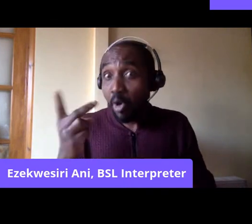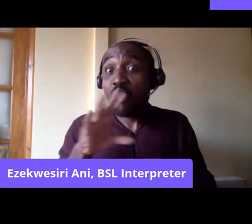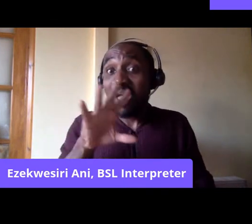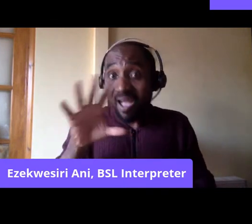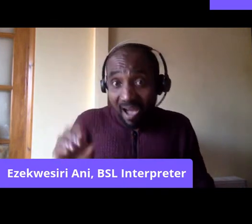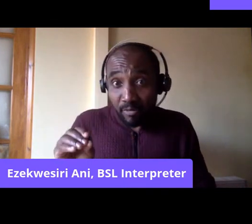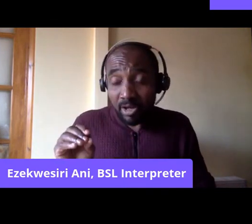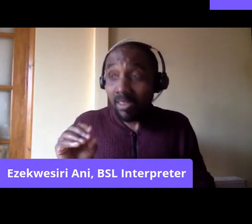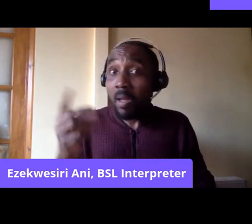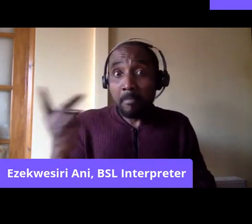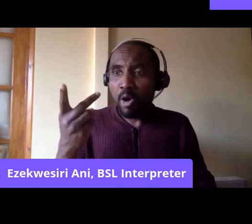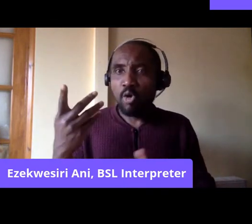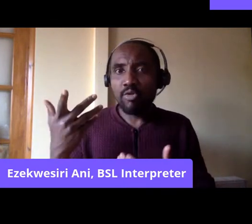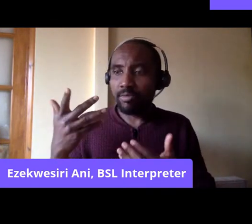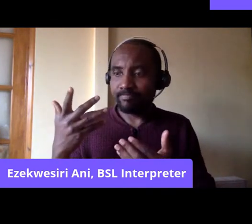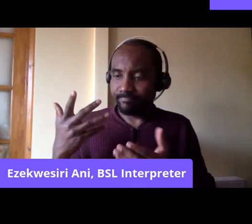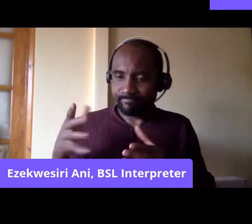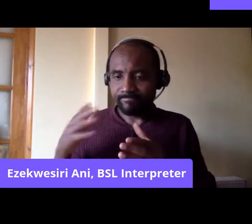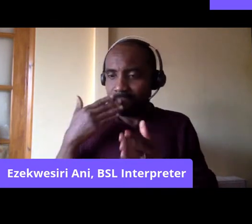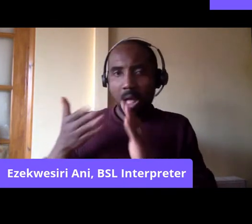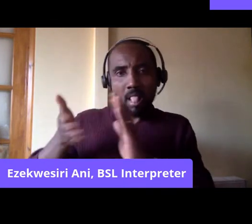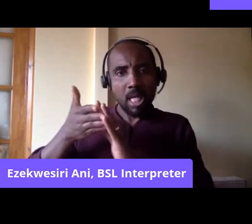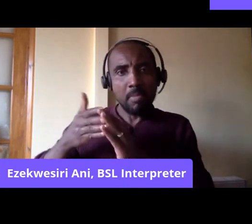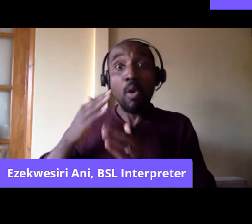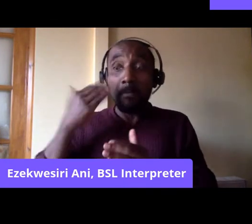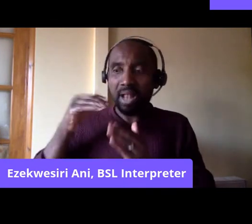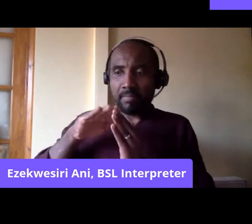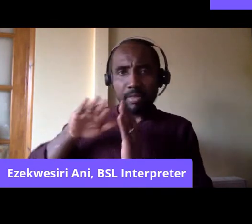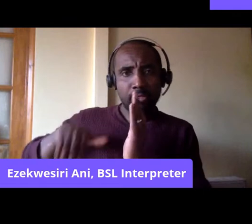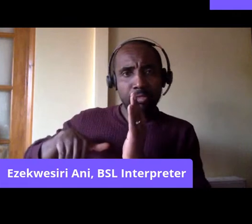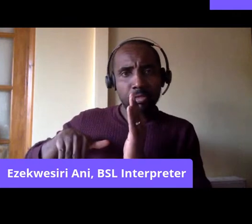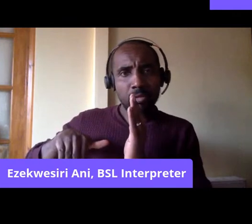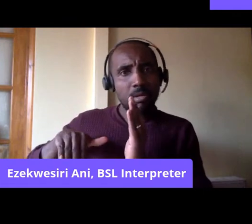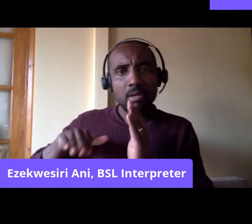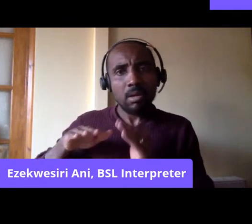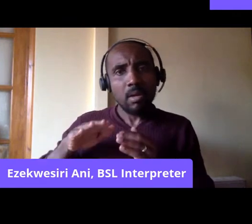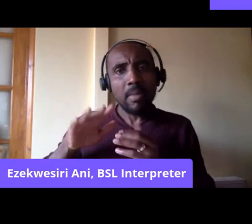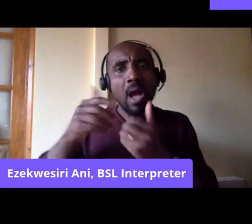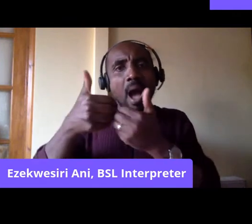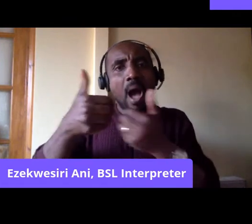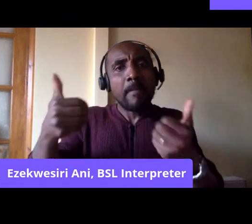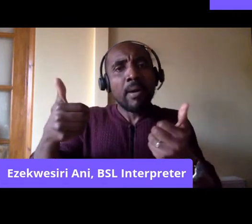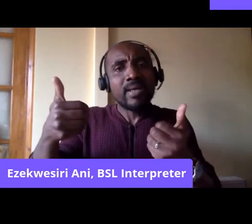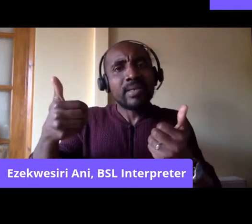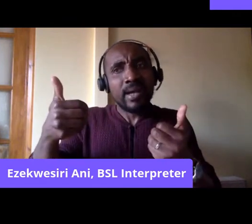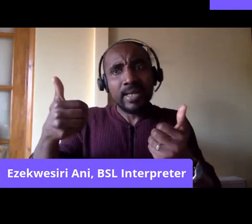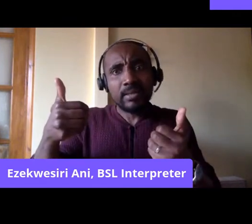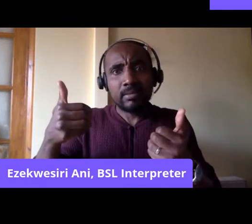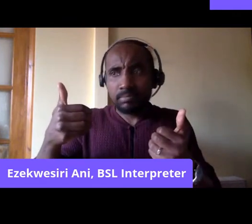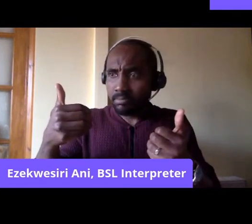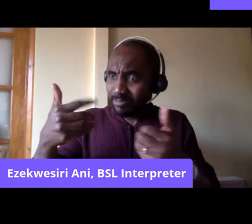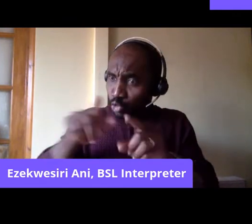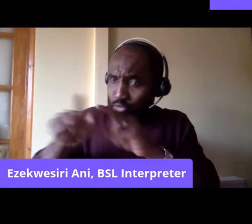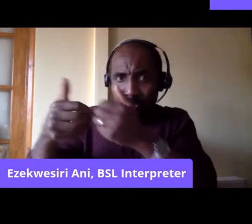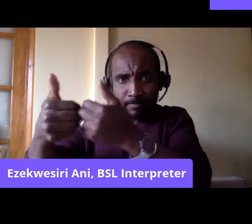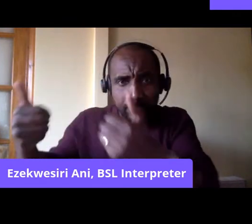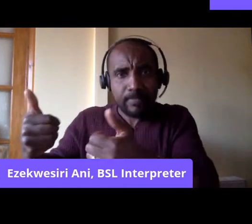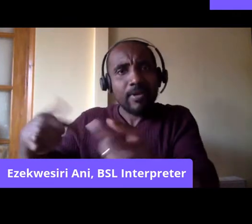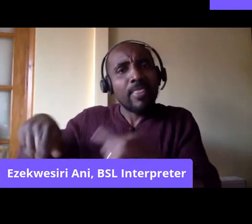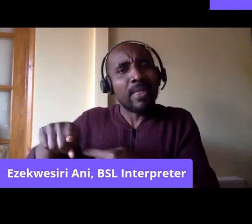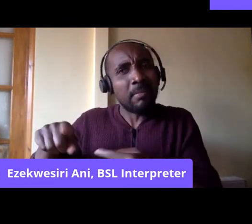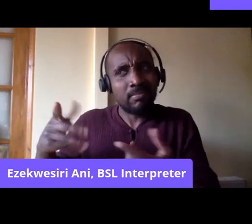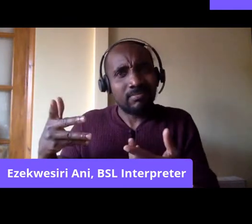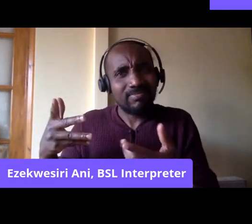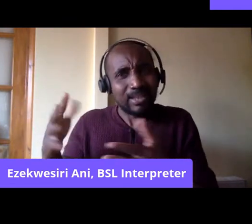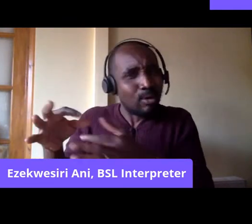who are both considered under the category of black in spite of the apartheid regime trying to divide those communities. And what I'm seeing is